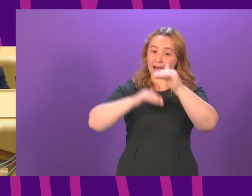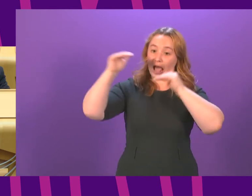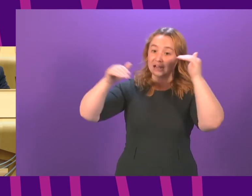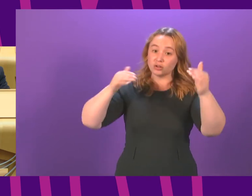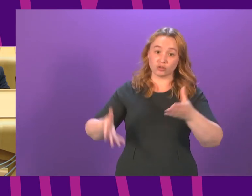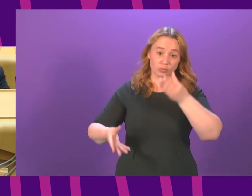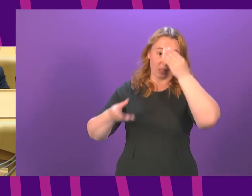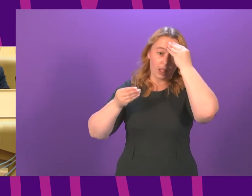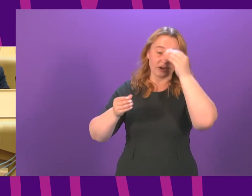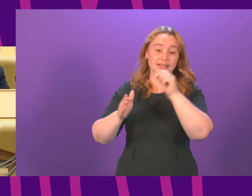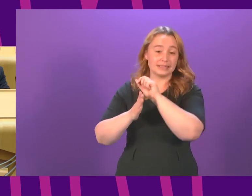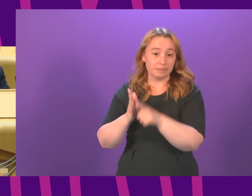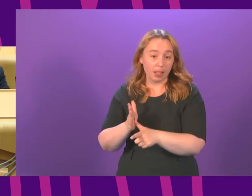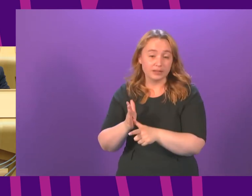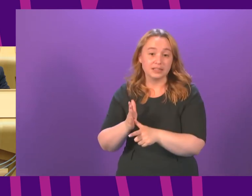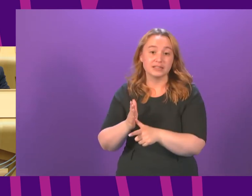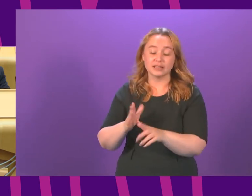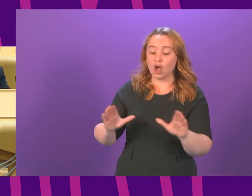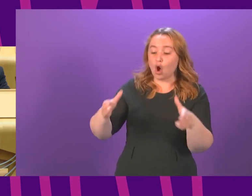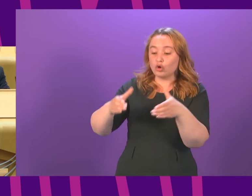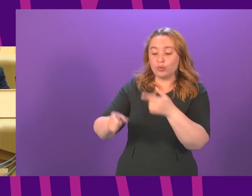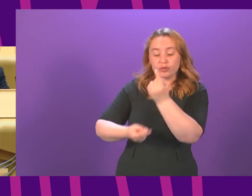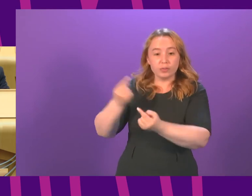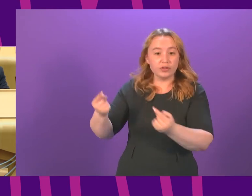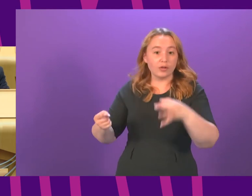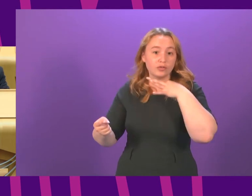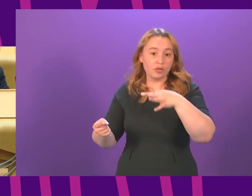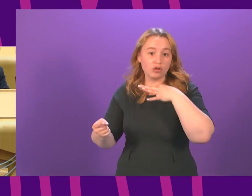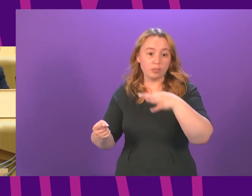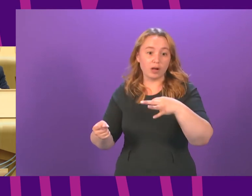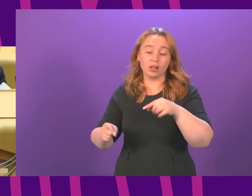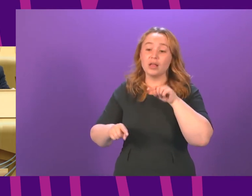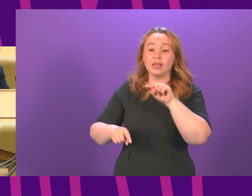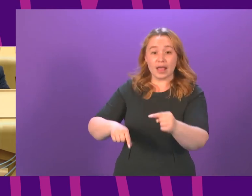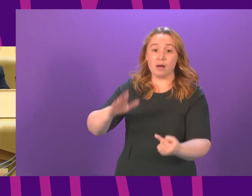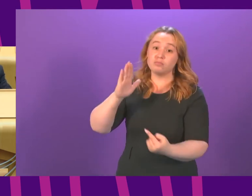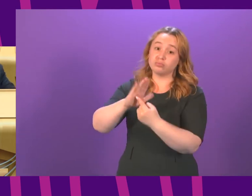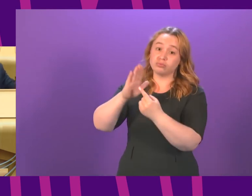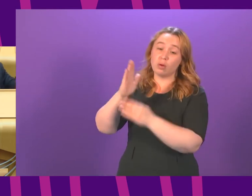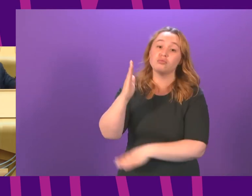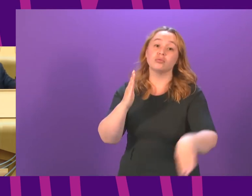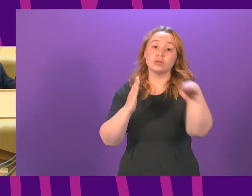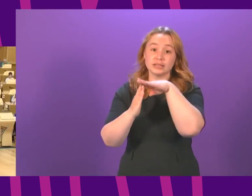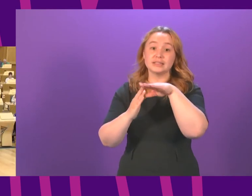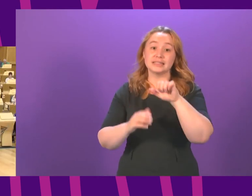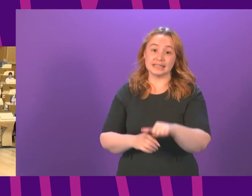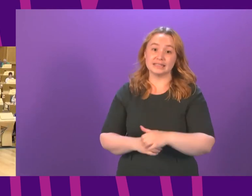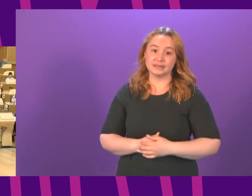learning disabilities that with for groups with vulnerabilities they remain absolutely at the top of our list of priorities